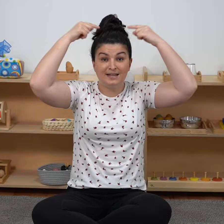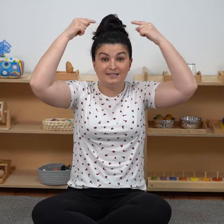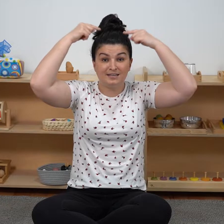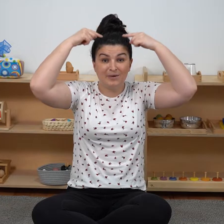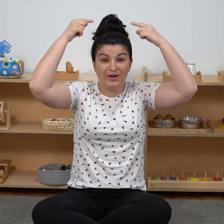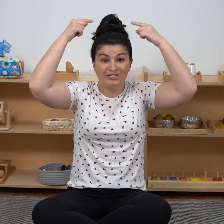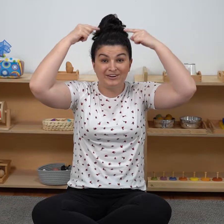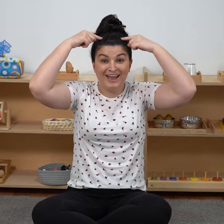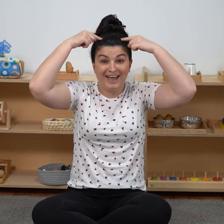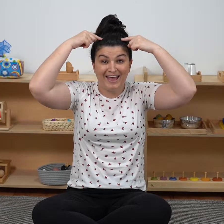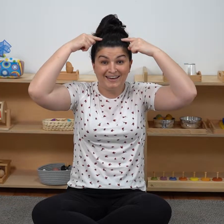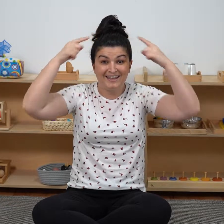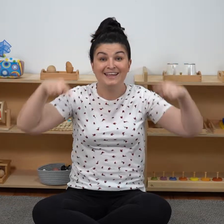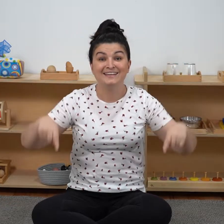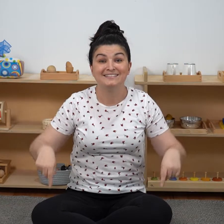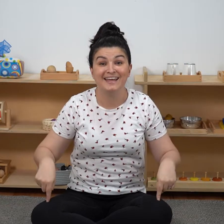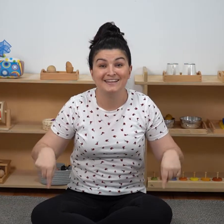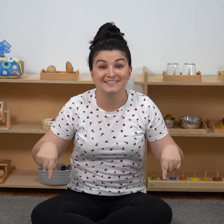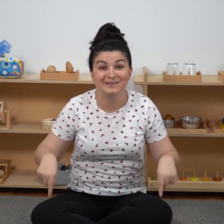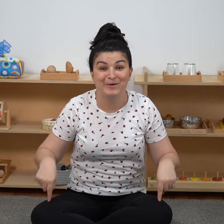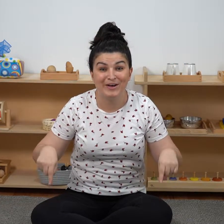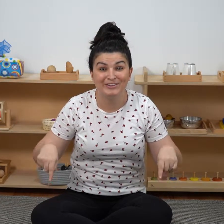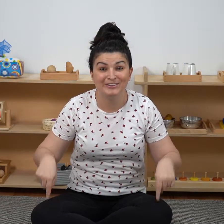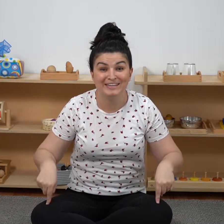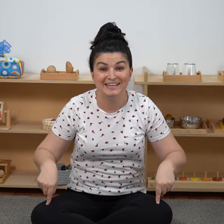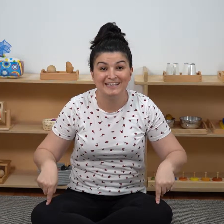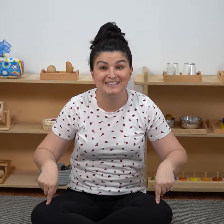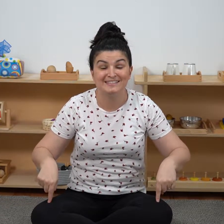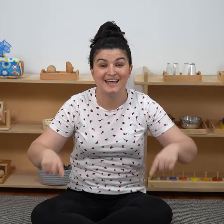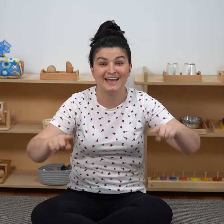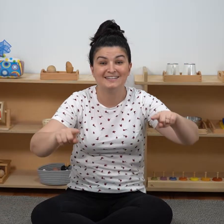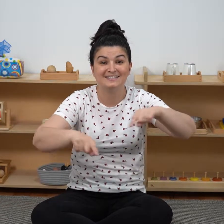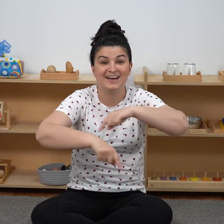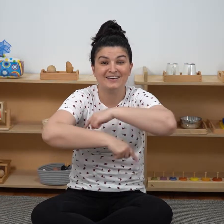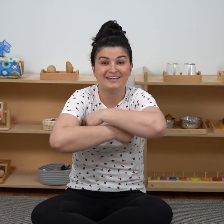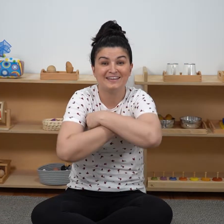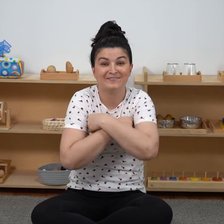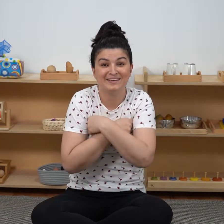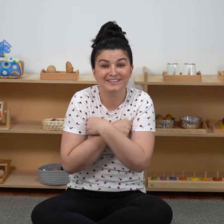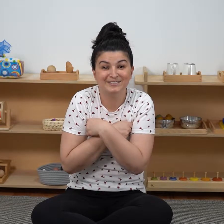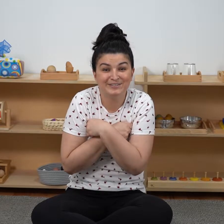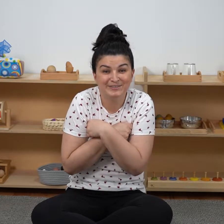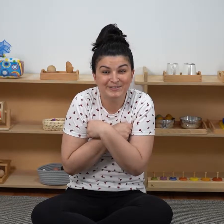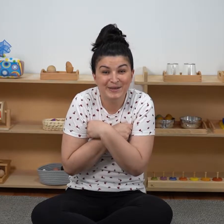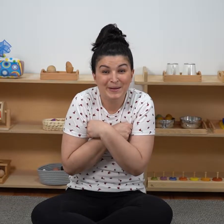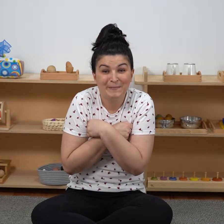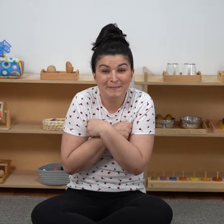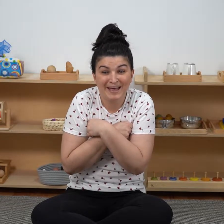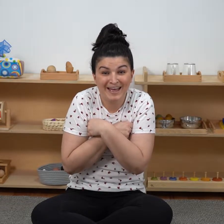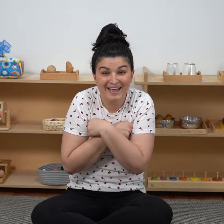dance him on your head, dance him on your knees and tuck him into bed.